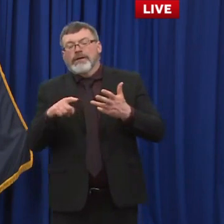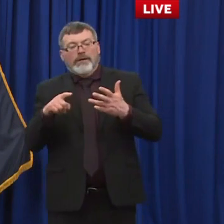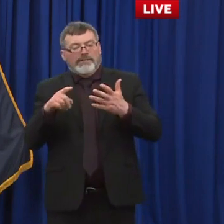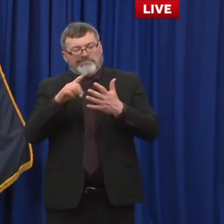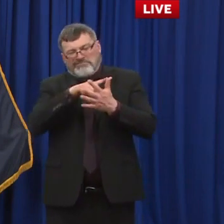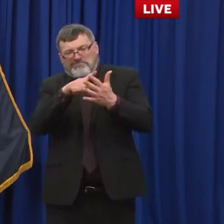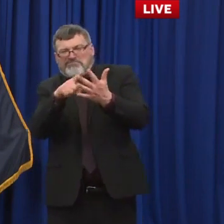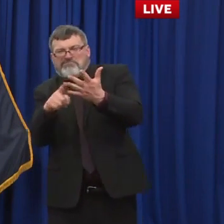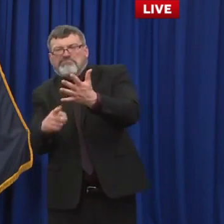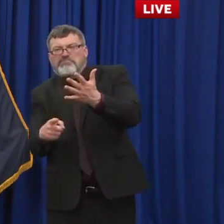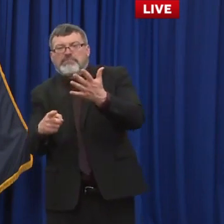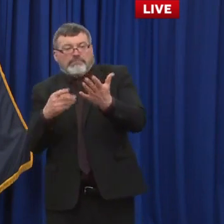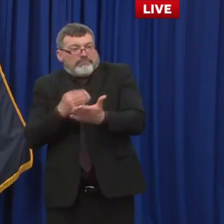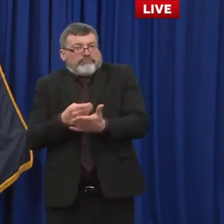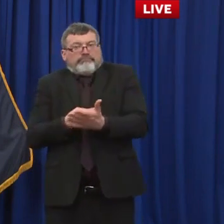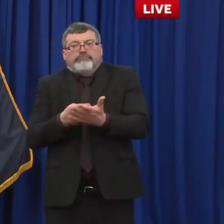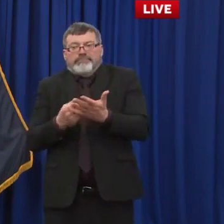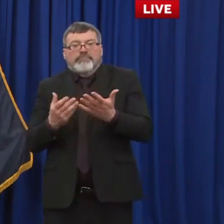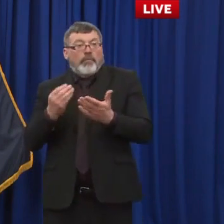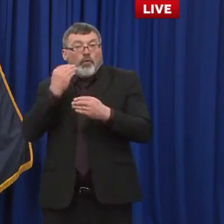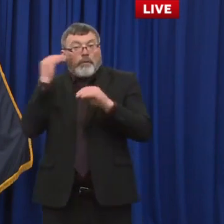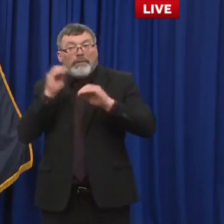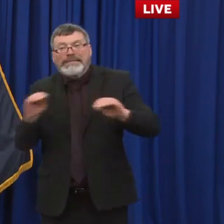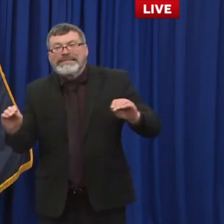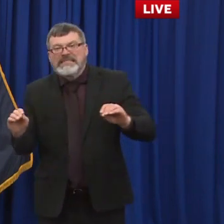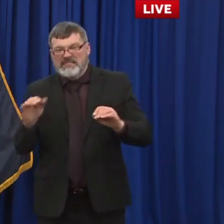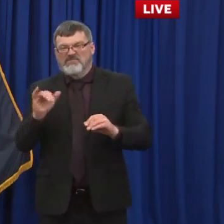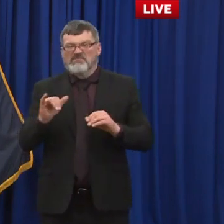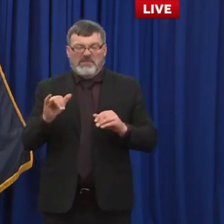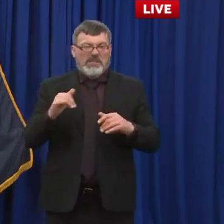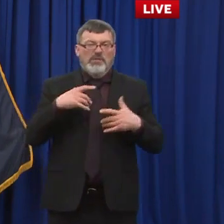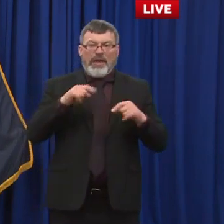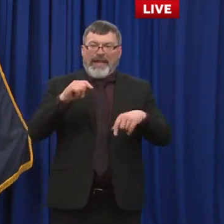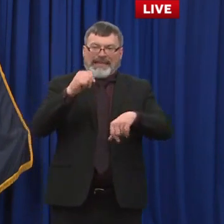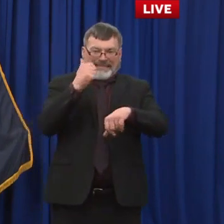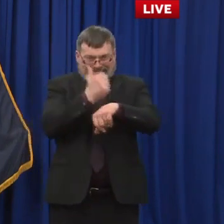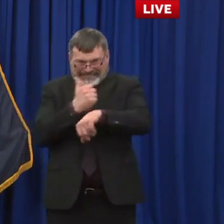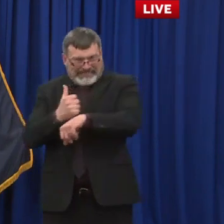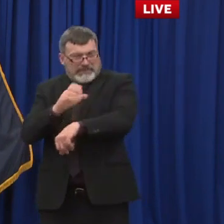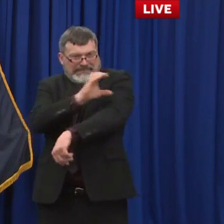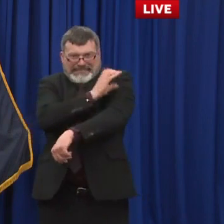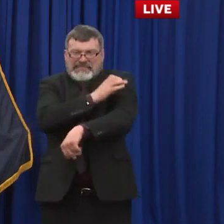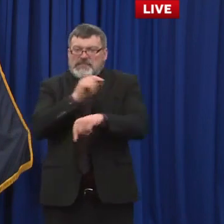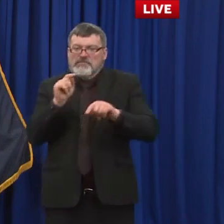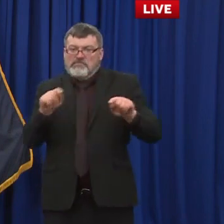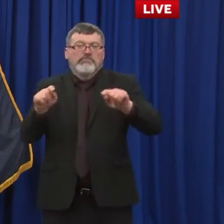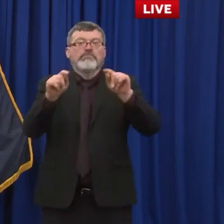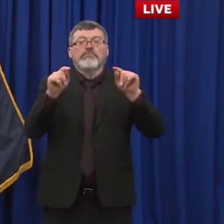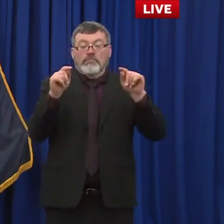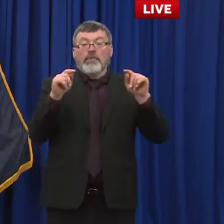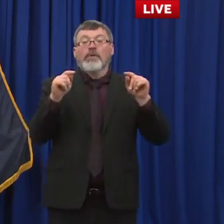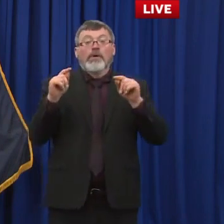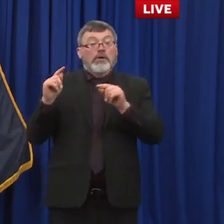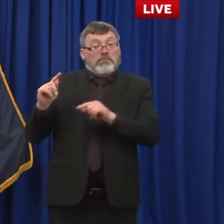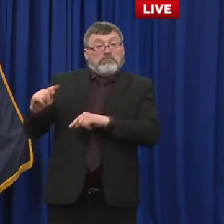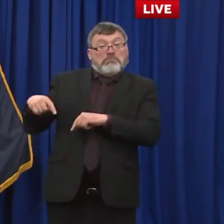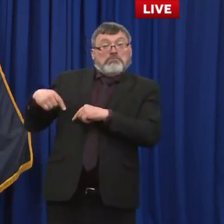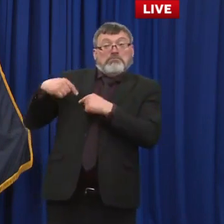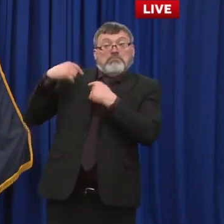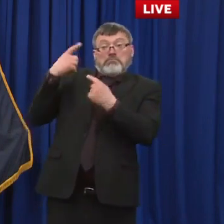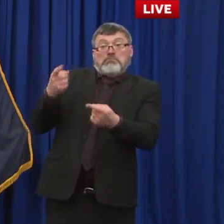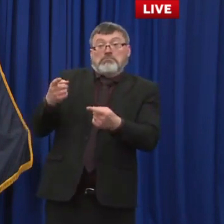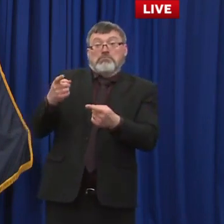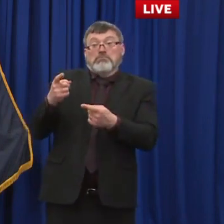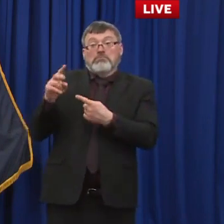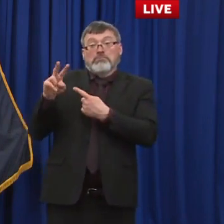many months to set up these clinic opportunities to get vaccinated and so far they have coordinated 280 clinics and